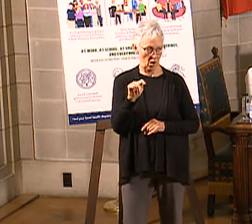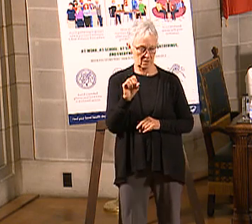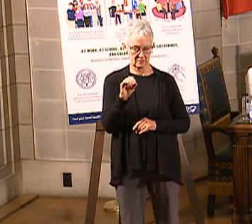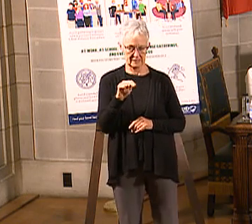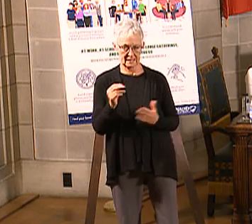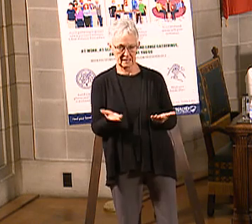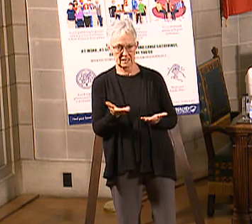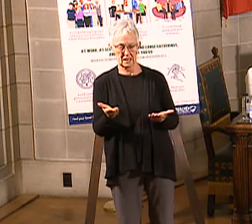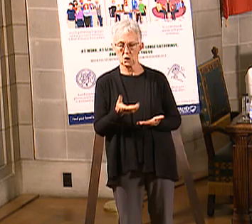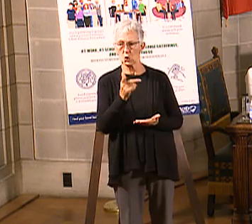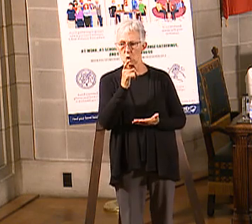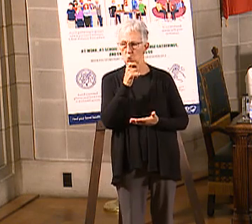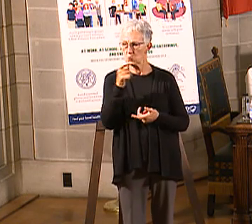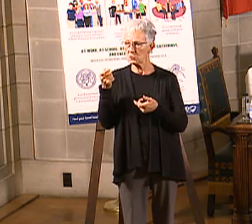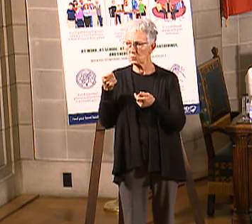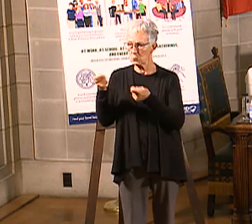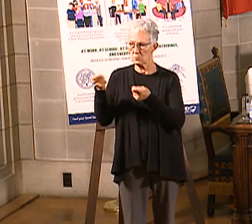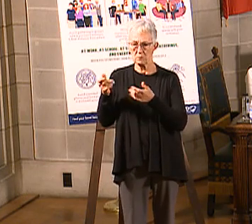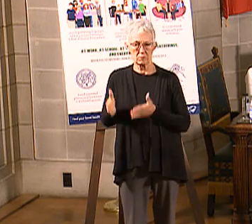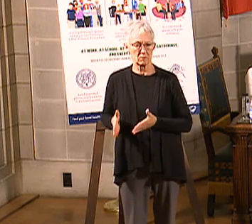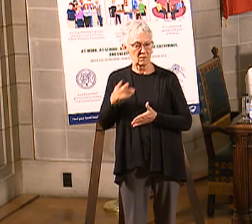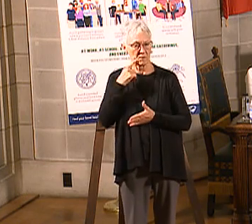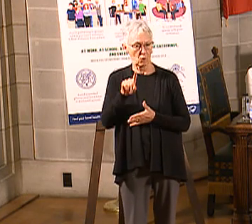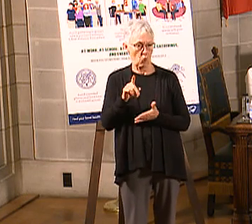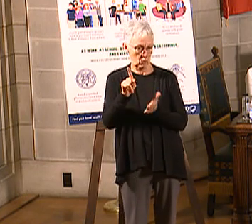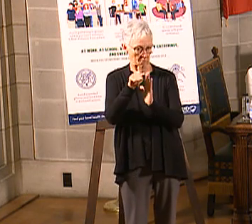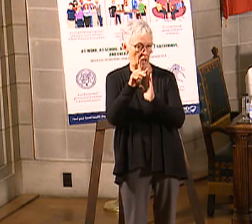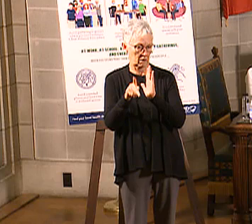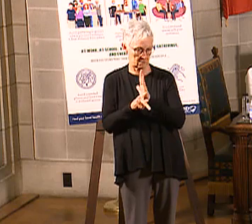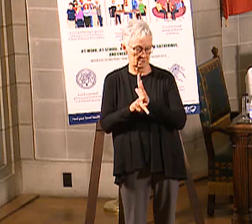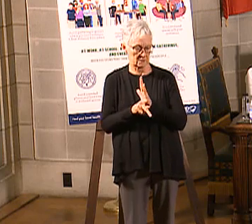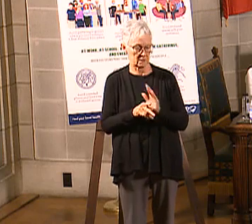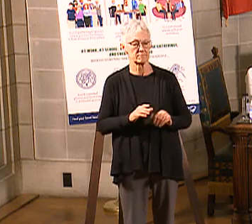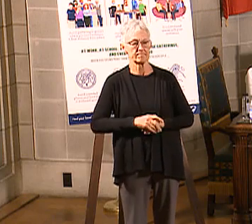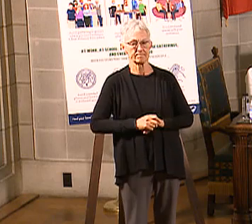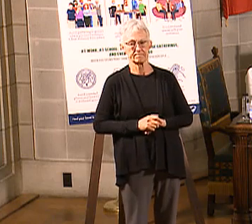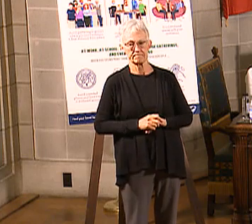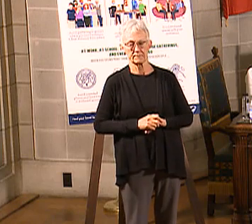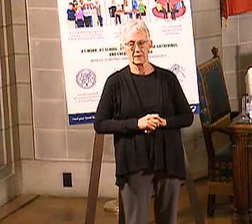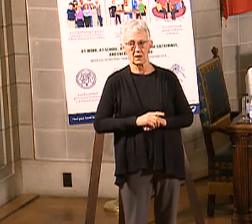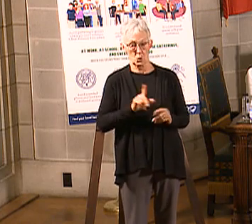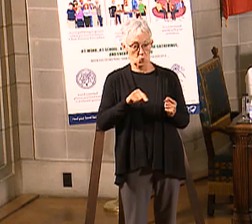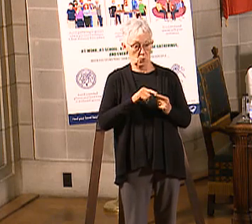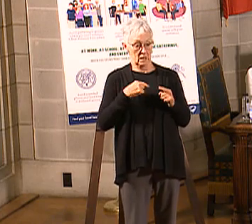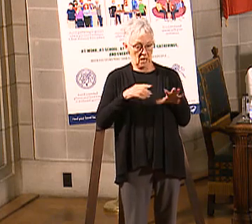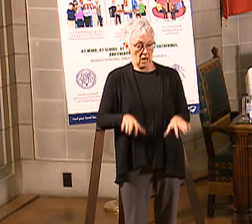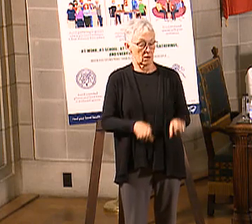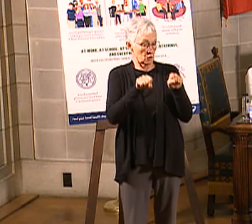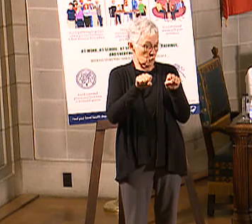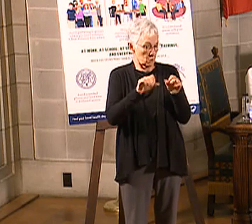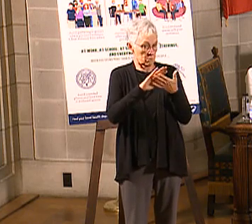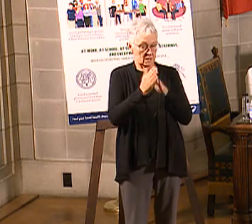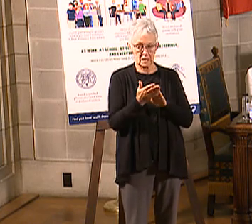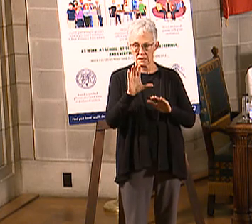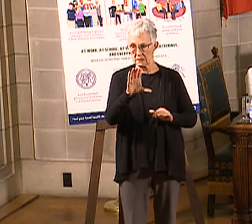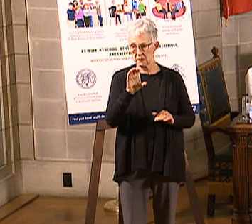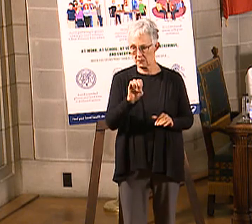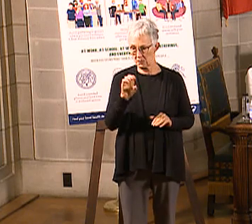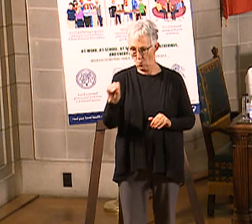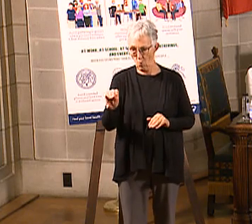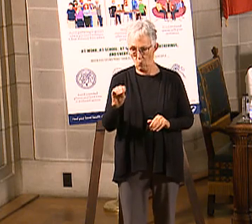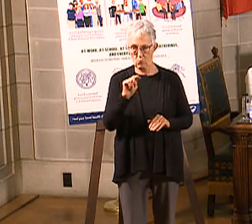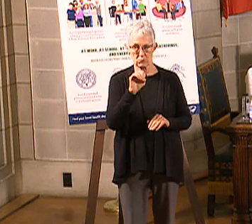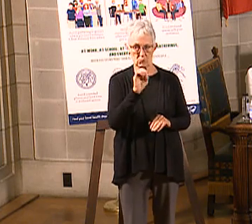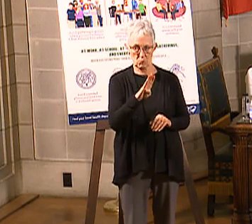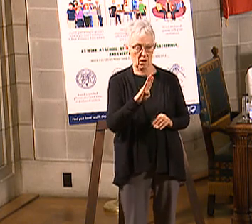Director over Policy, and I'm so excited for us to be able to announce today. When I took the job as CEO of Nebraska's